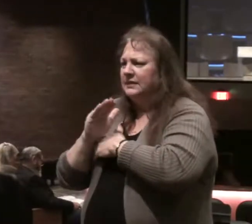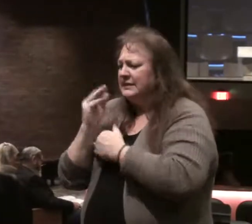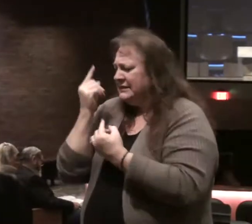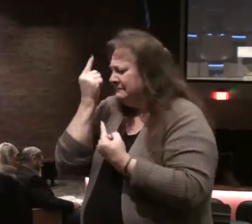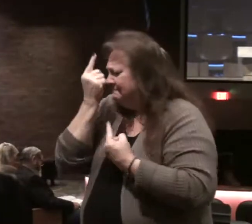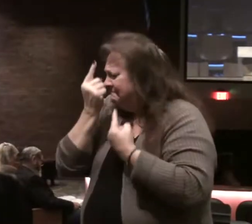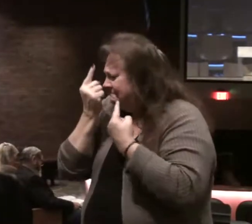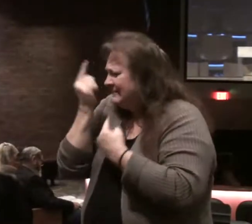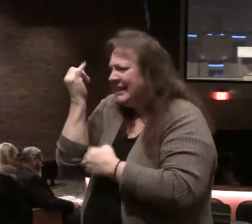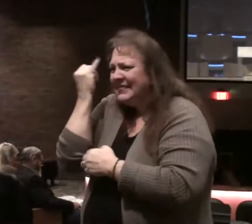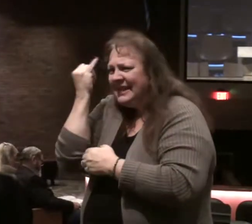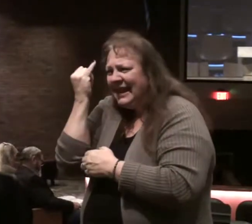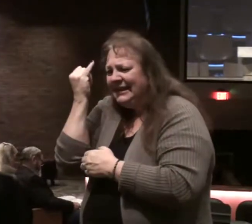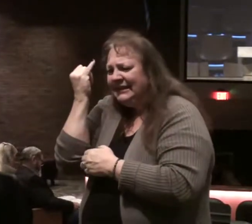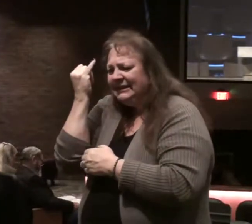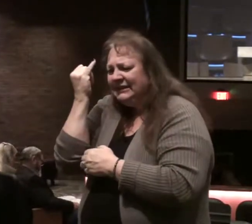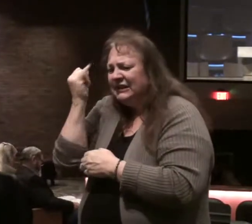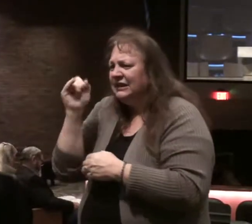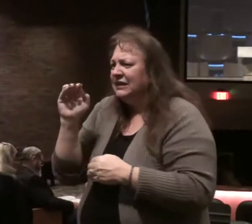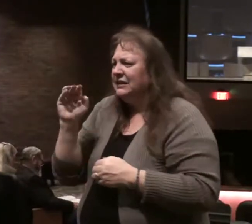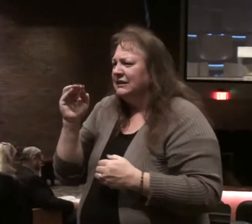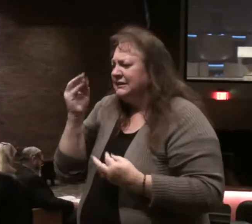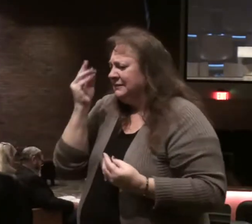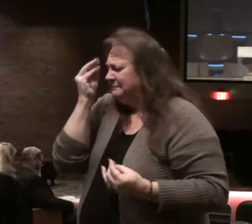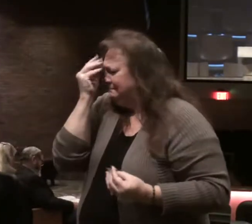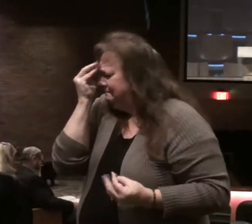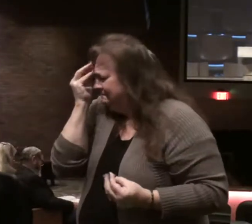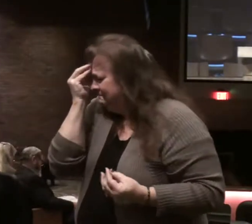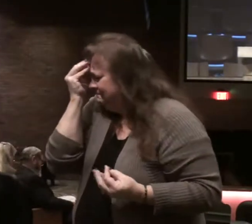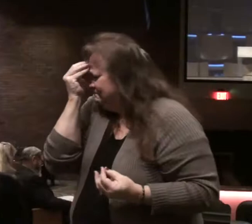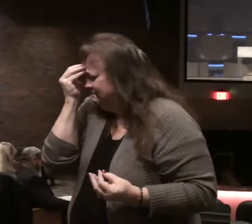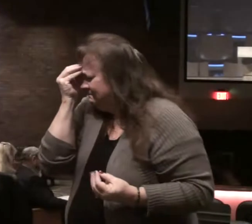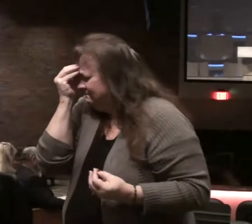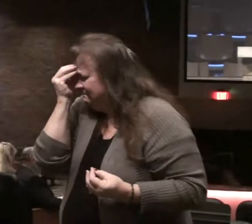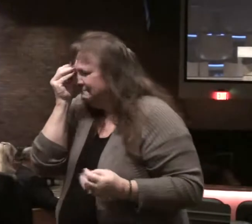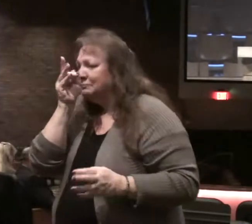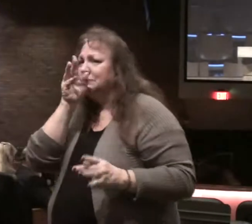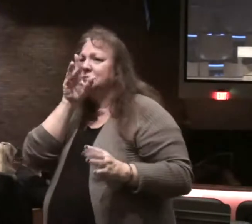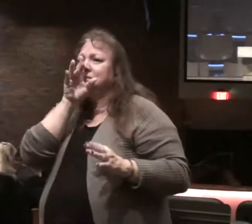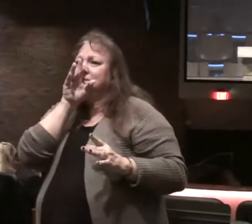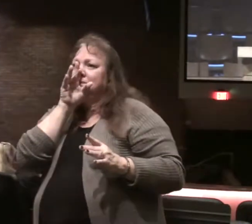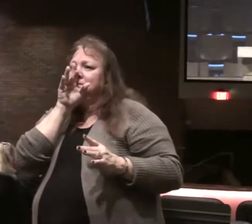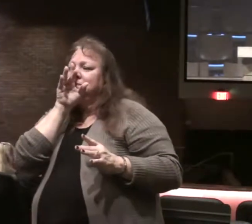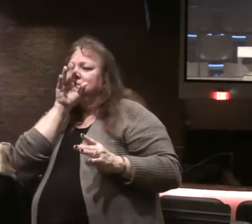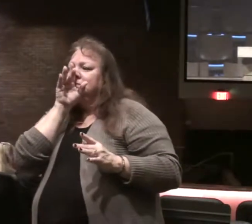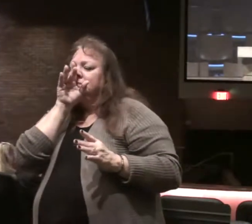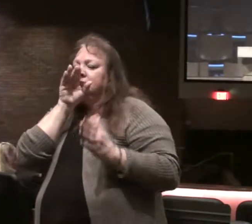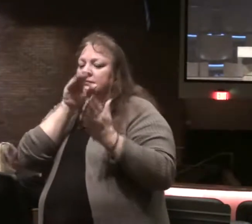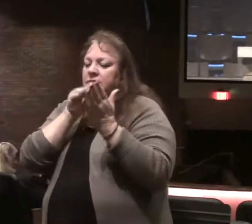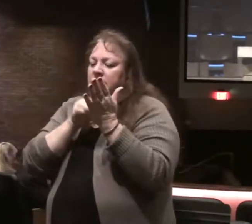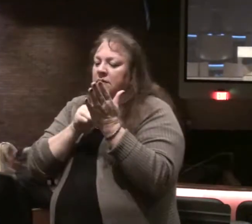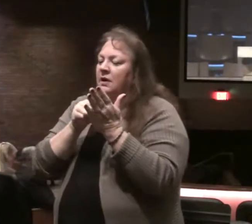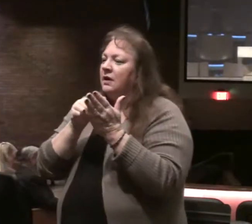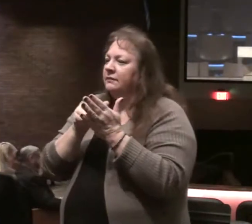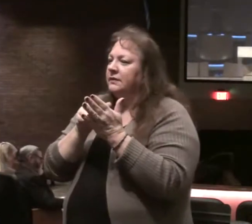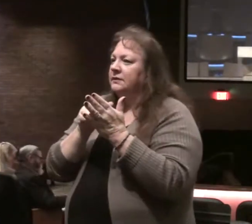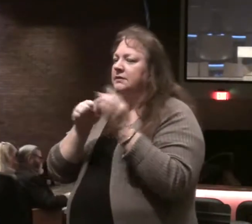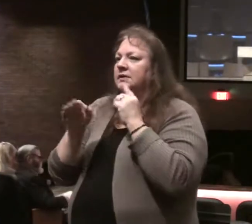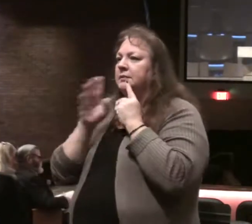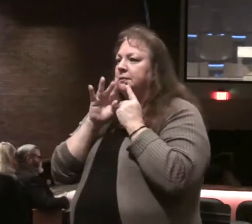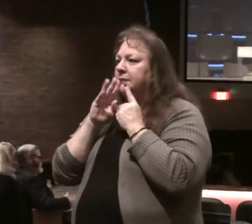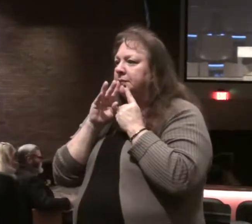Meditates has the idea of to moan, to muse, to speak. Many times, there's actually a verbal